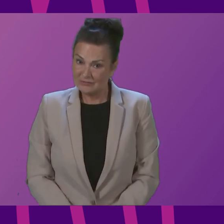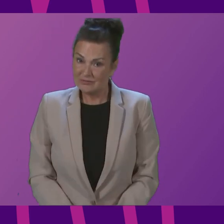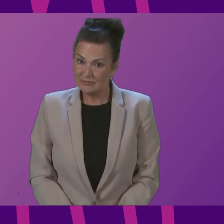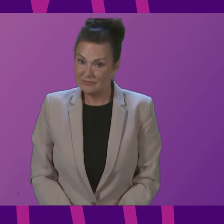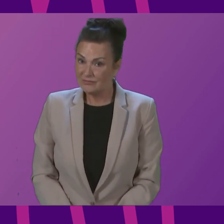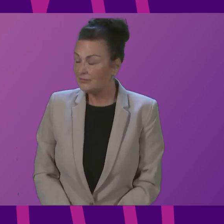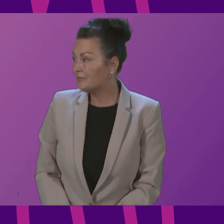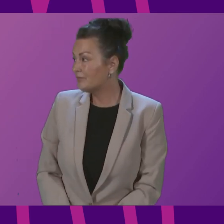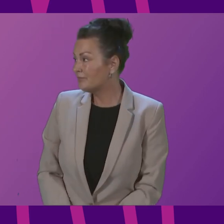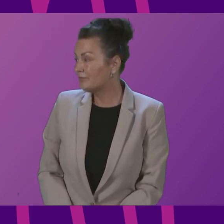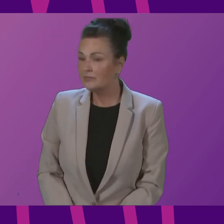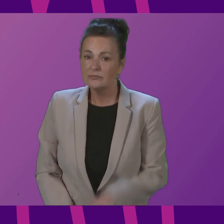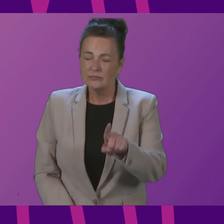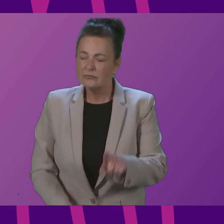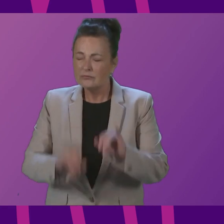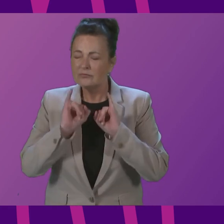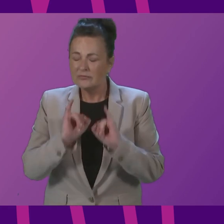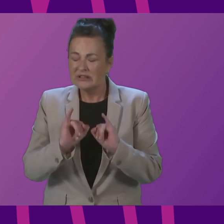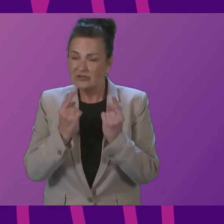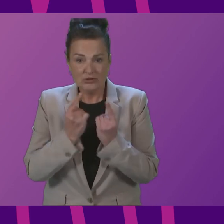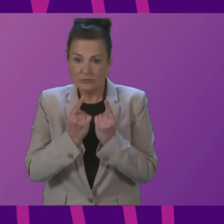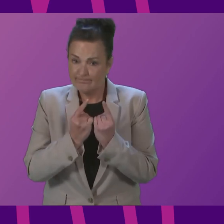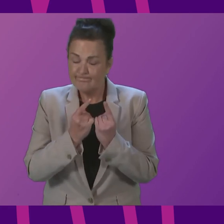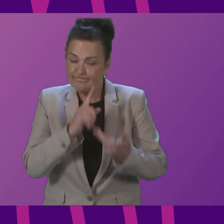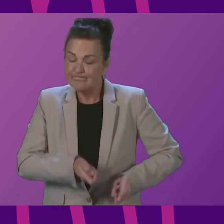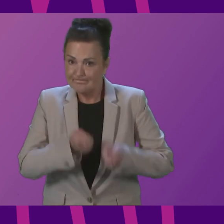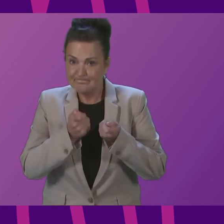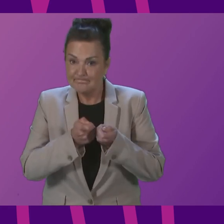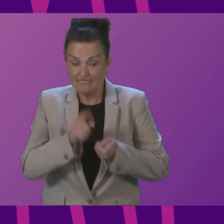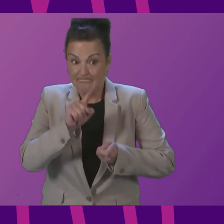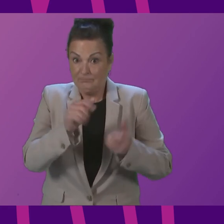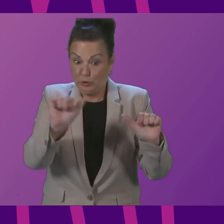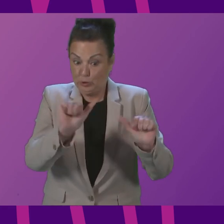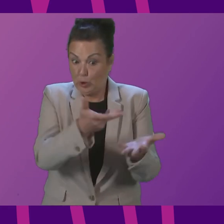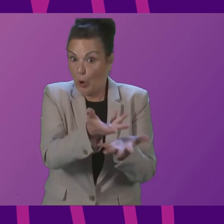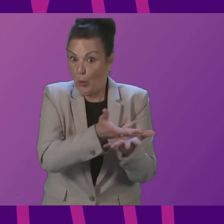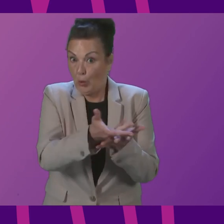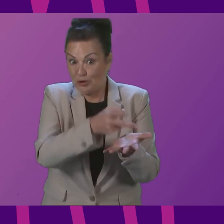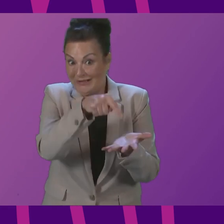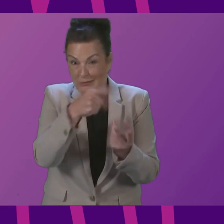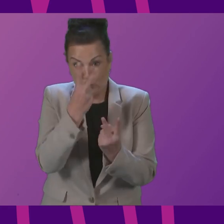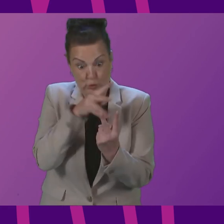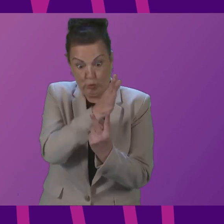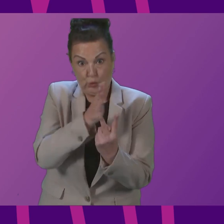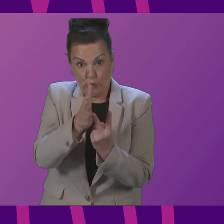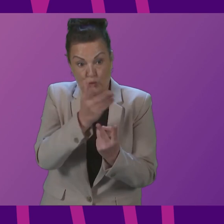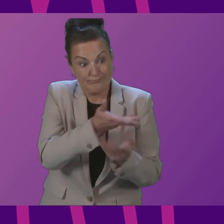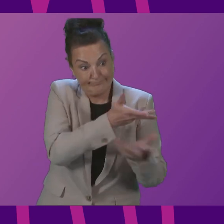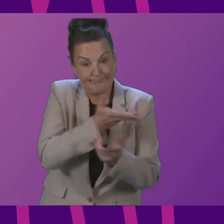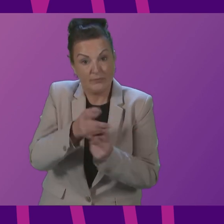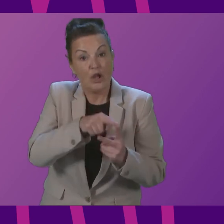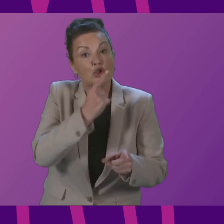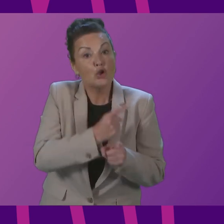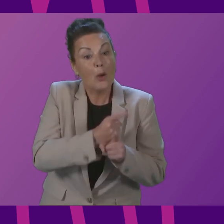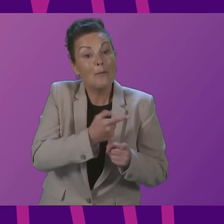are serious issues that Mr O'Kane raises and the negotiations are underway on both of these questions on pay and